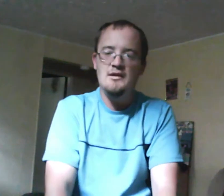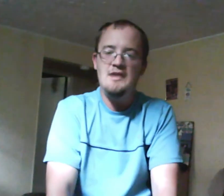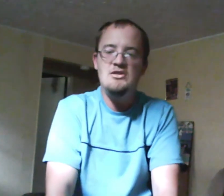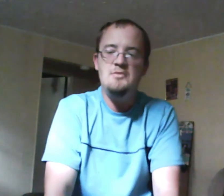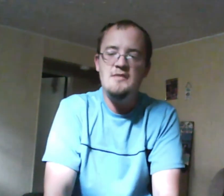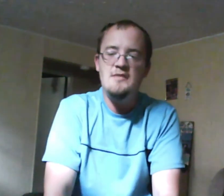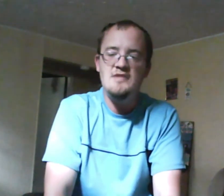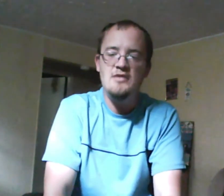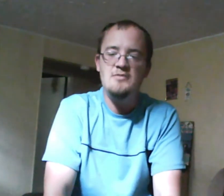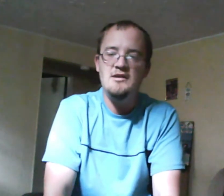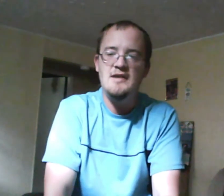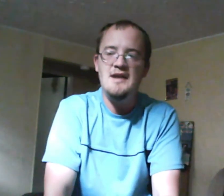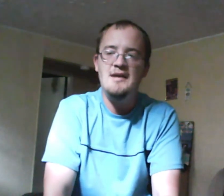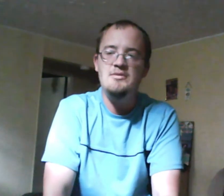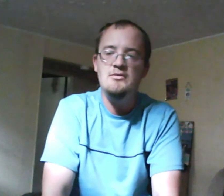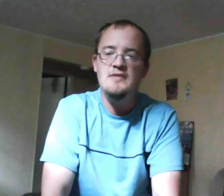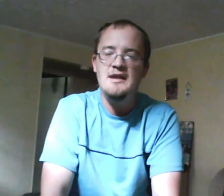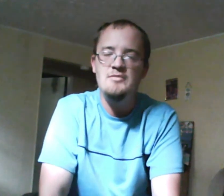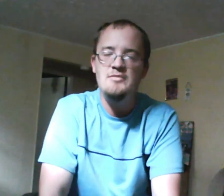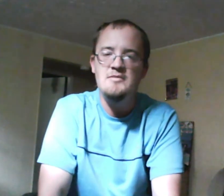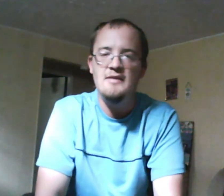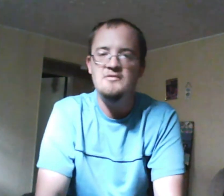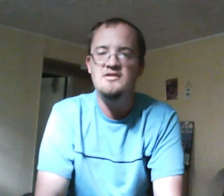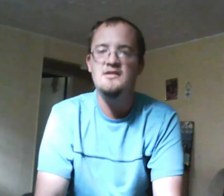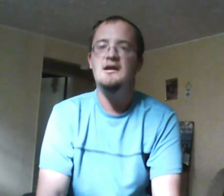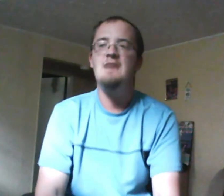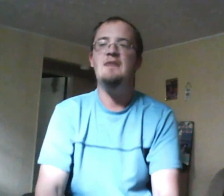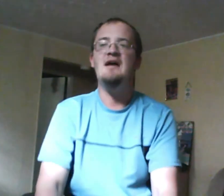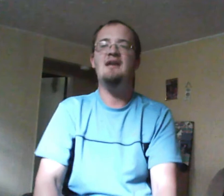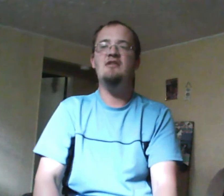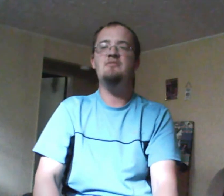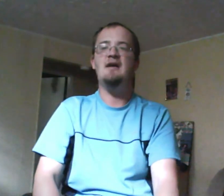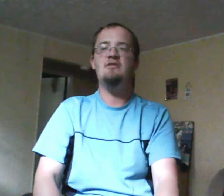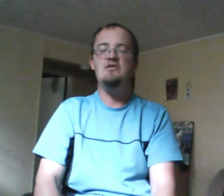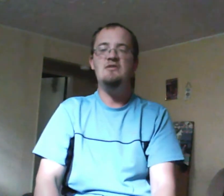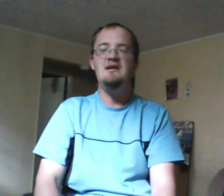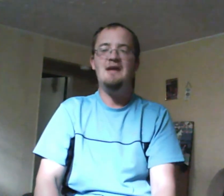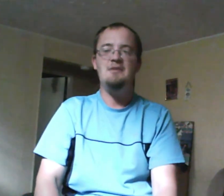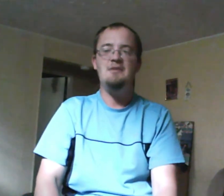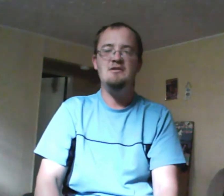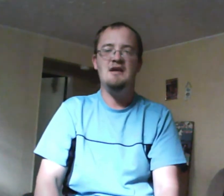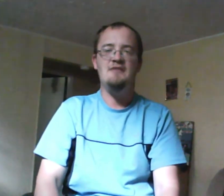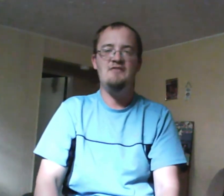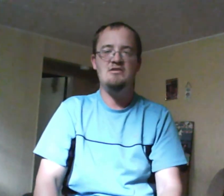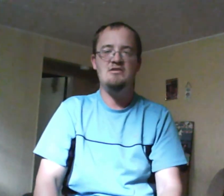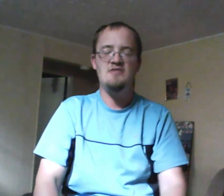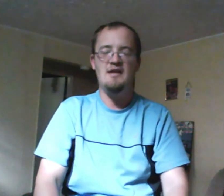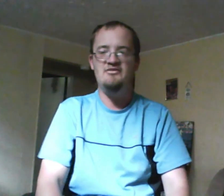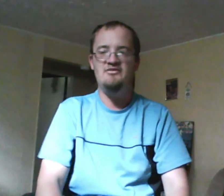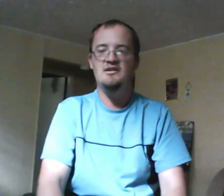officer tells Maya you can't help someone who can't help themselves and Maya tells Miles you need help and you've got to fix this yourself so